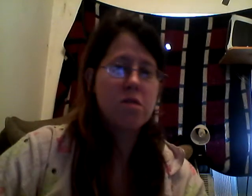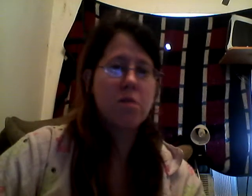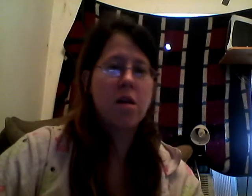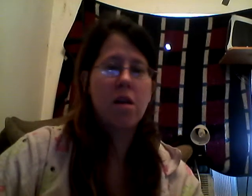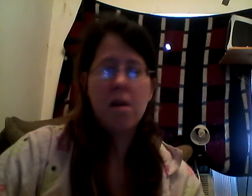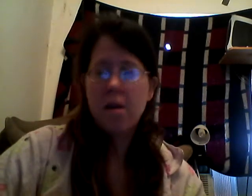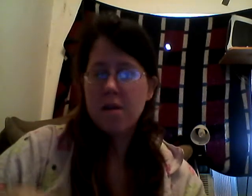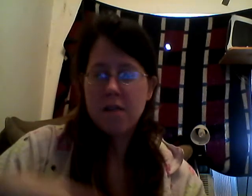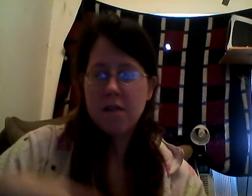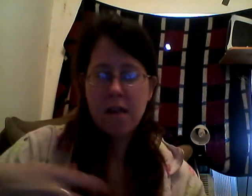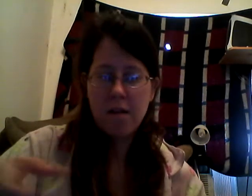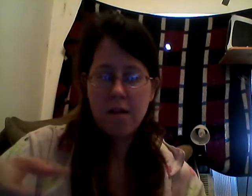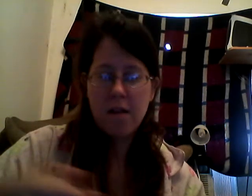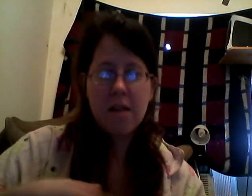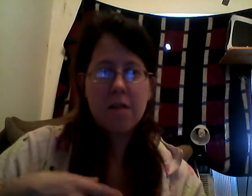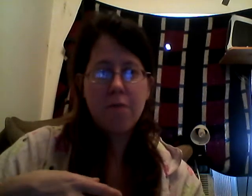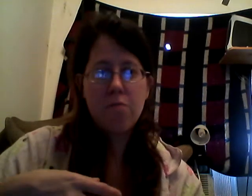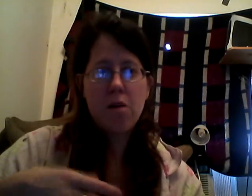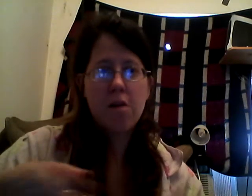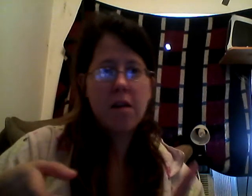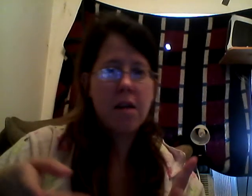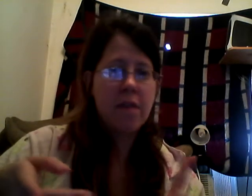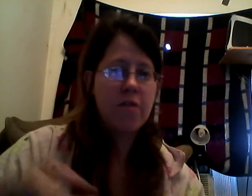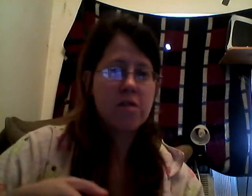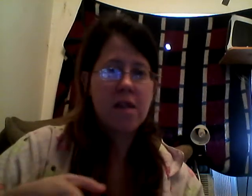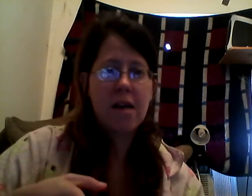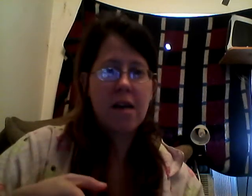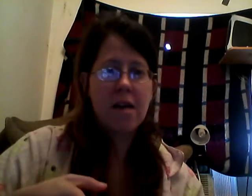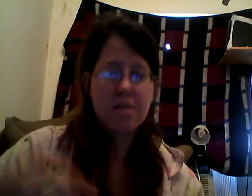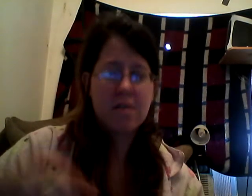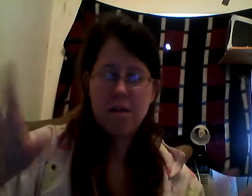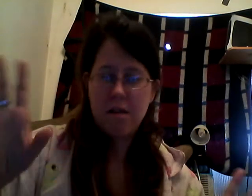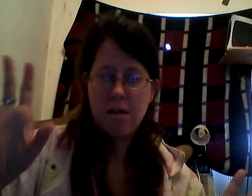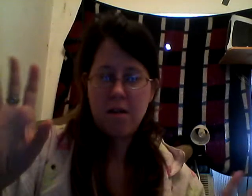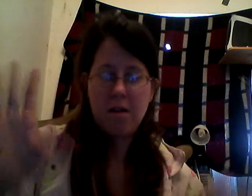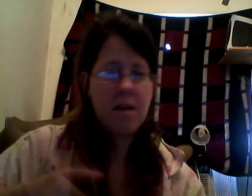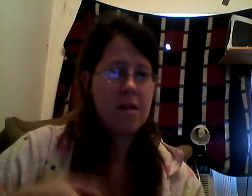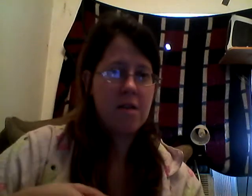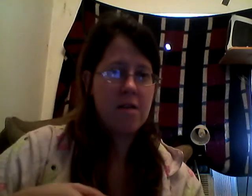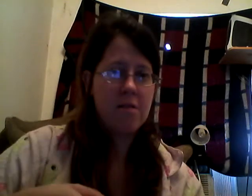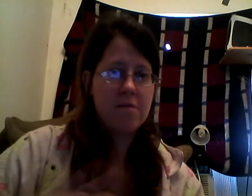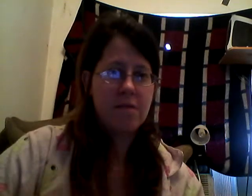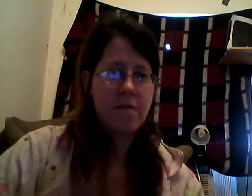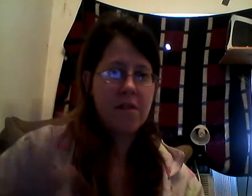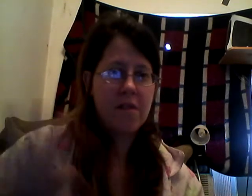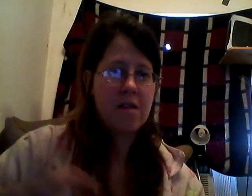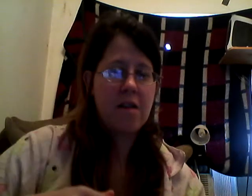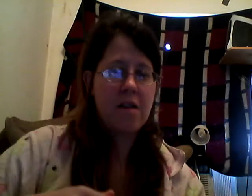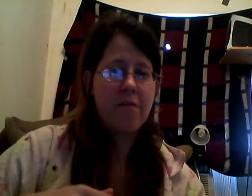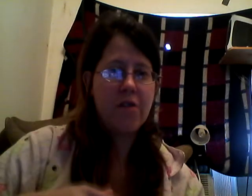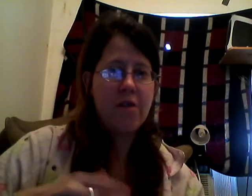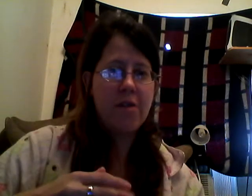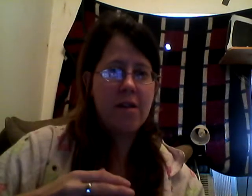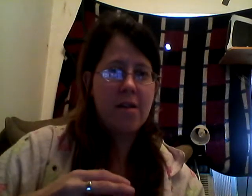money taking, all I need is for parking, for snacks, and, you know, stuff like that, and for dinner at night.